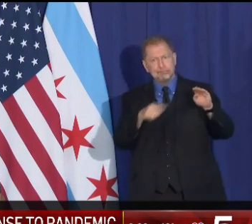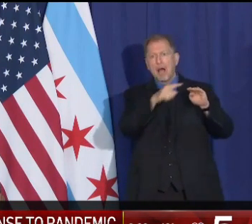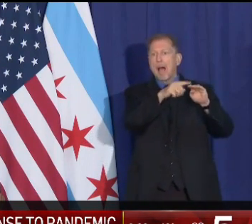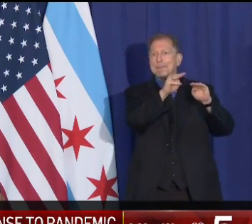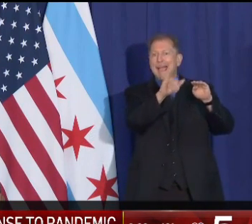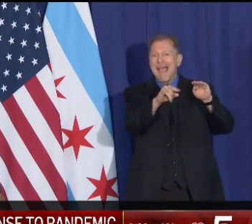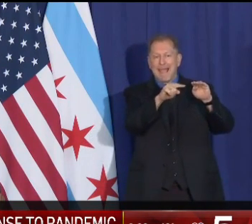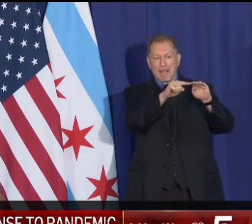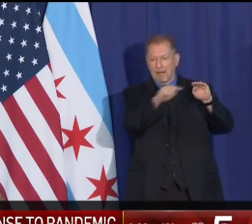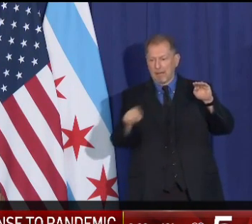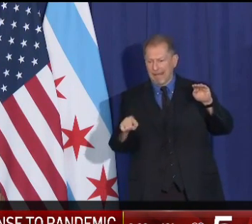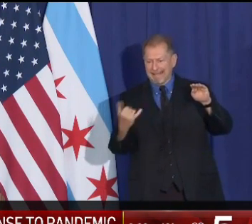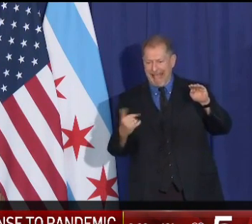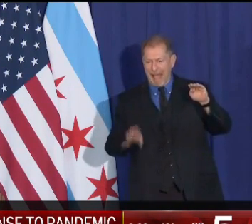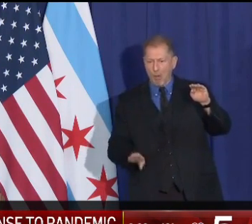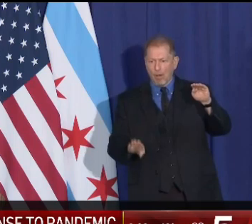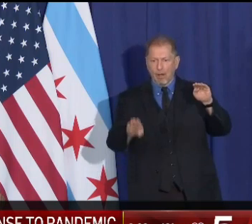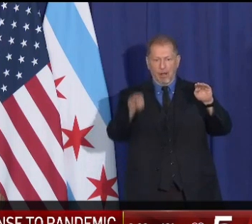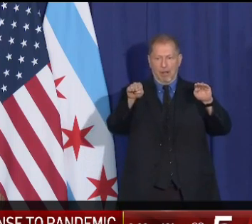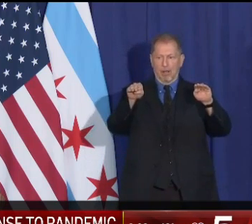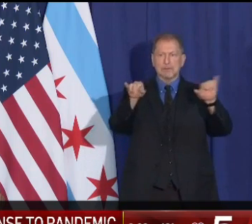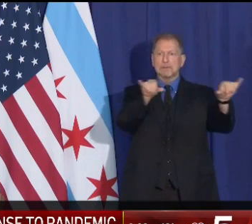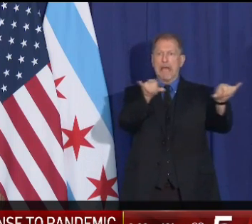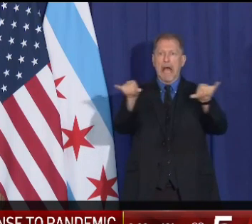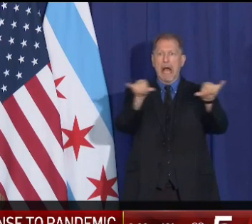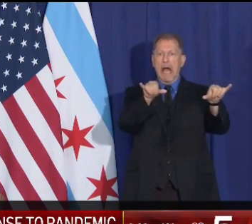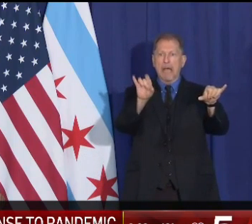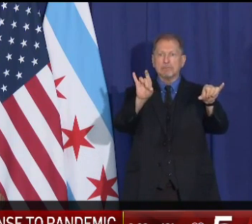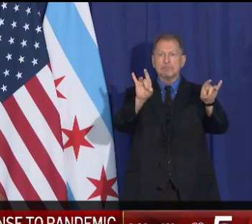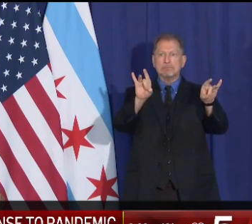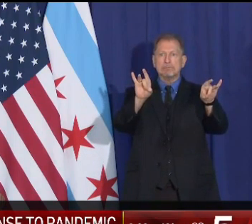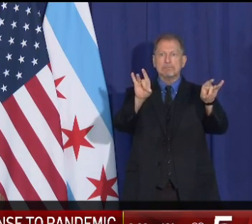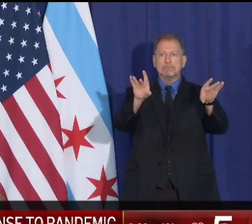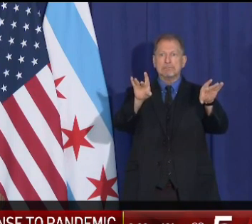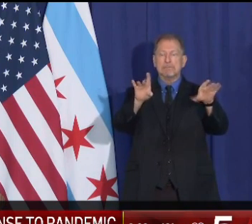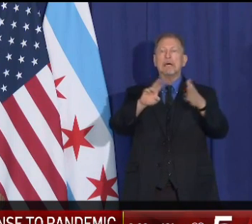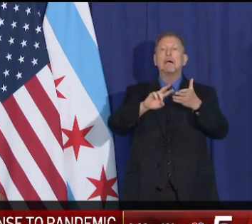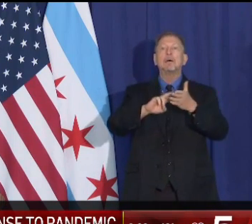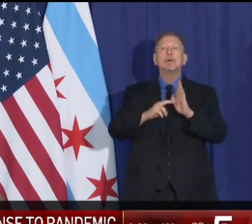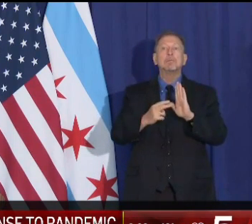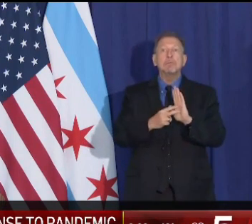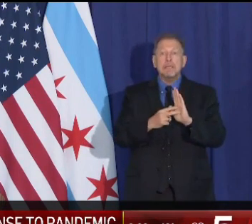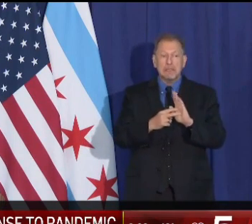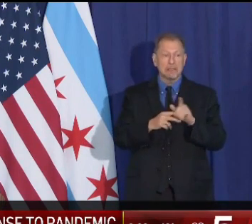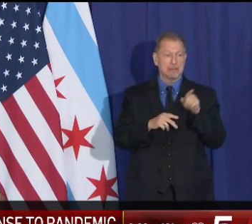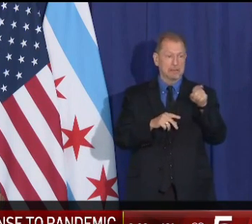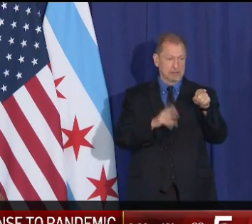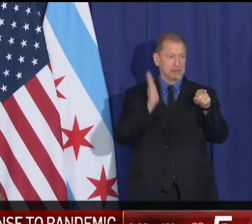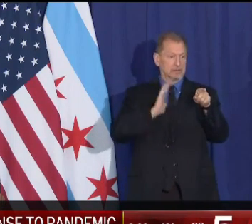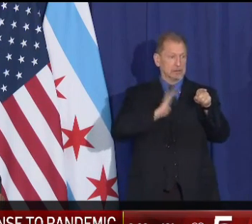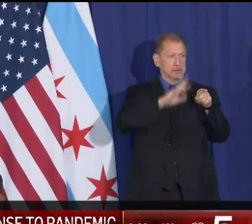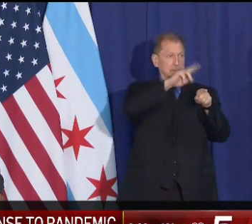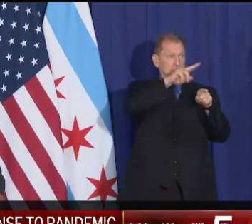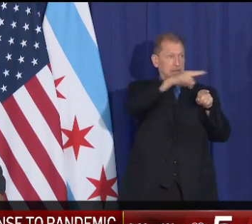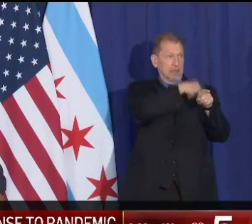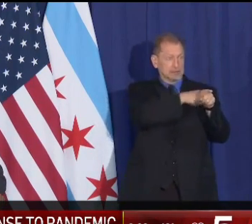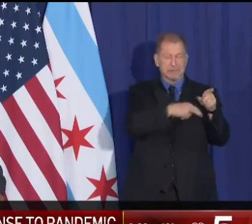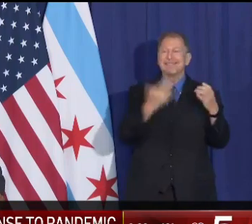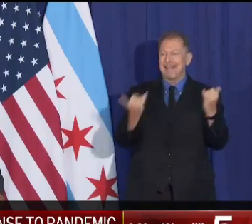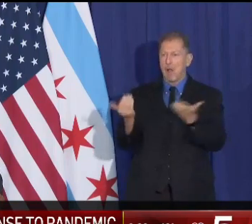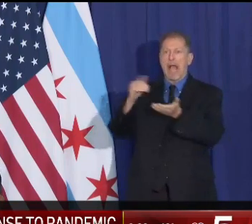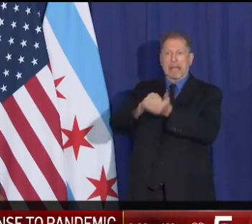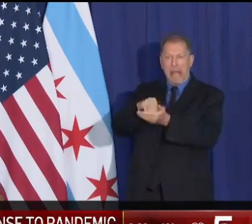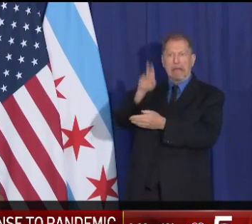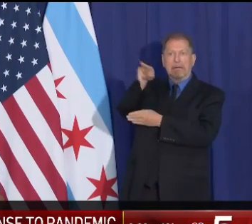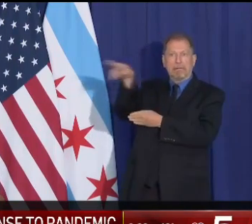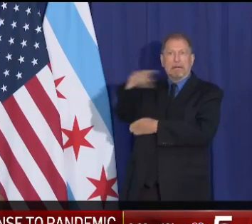and is coinciding with a worrying increase in hospitalizations. Although our average number of